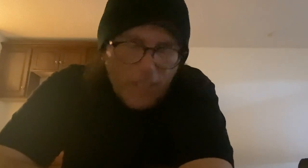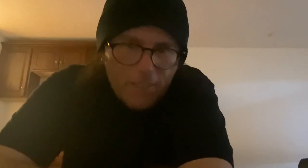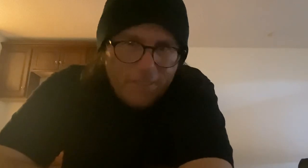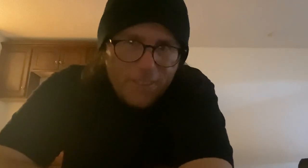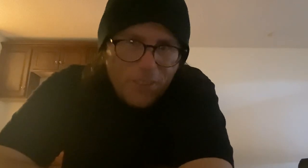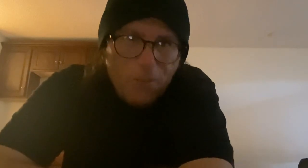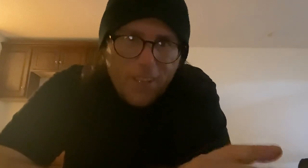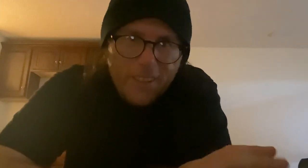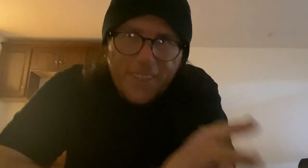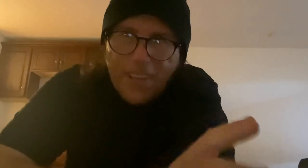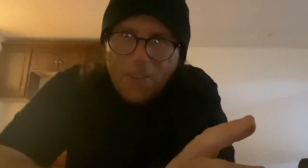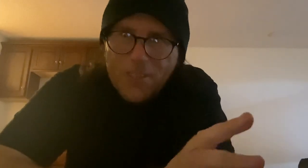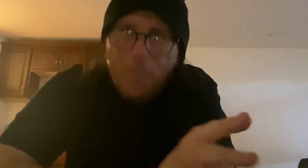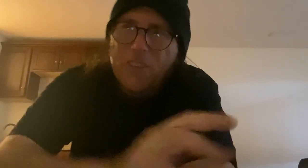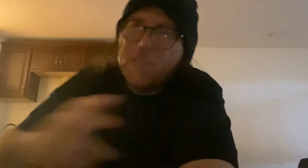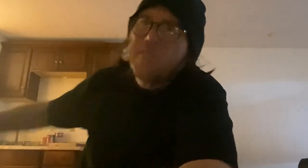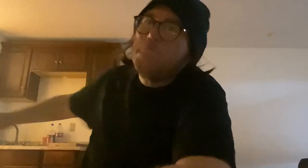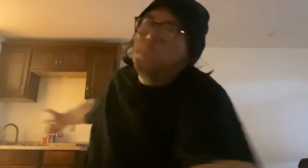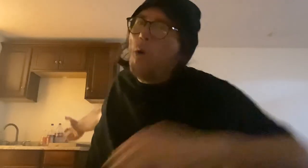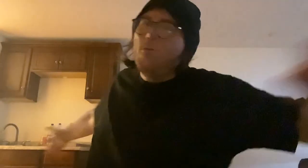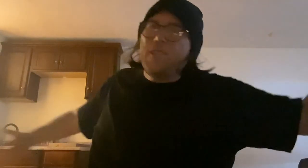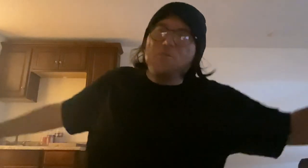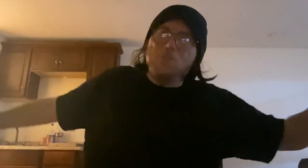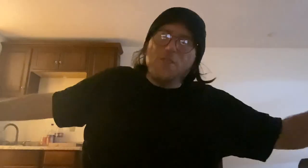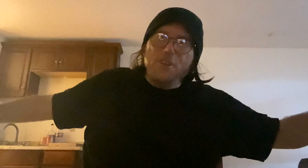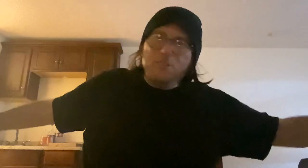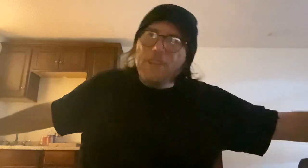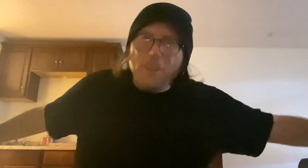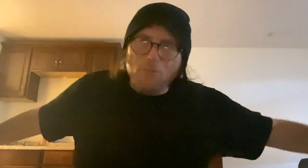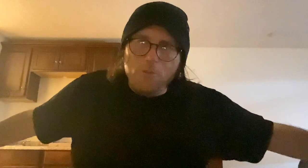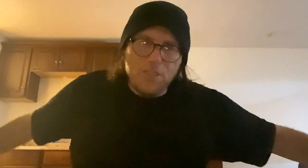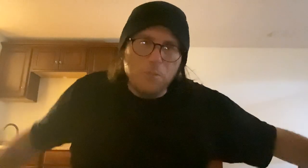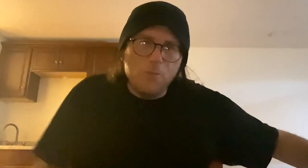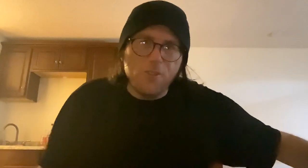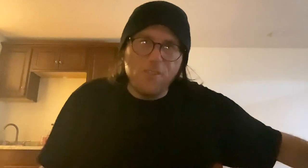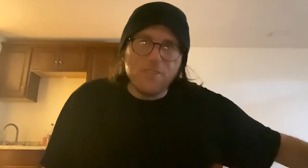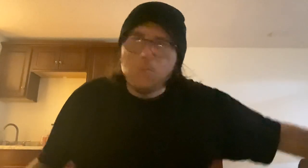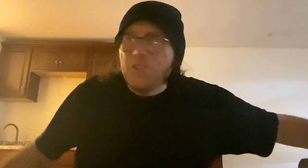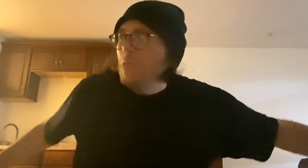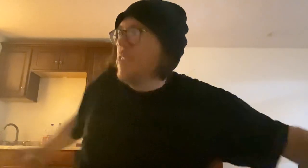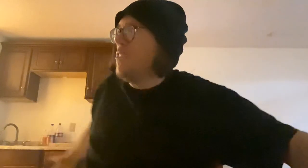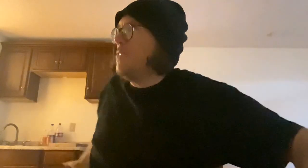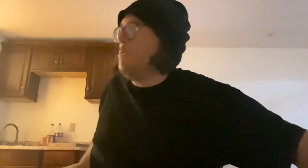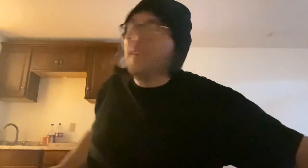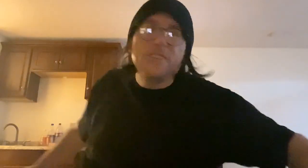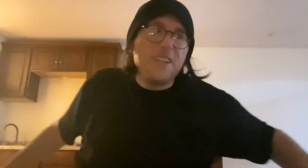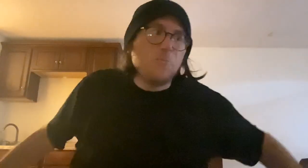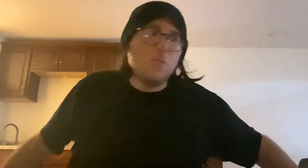You can get yourself exposed, as it were, you know. You can get your own exposure, especially within the art field, as it were.